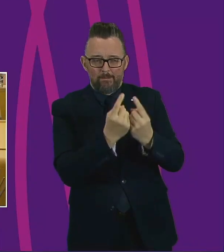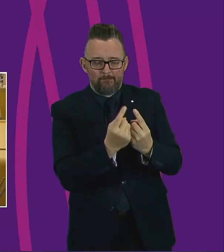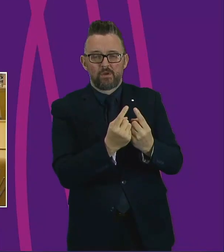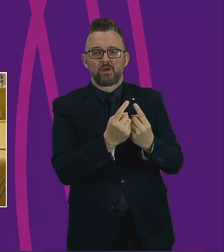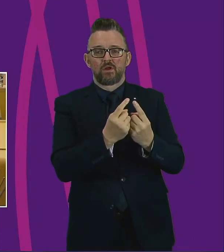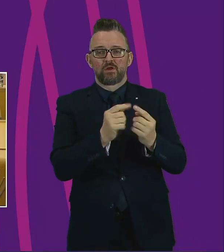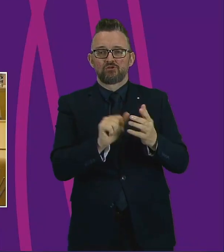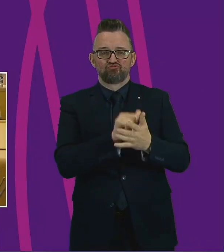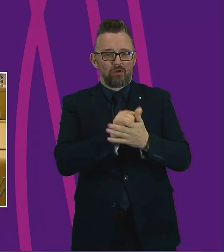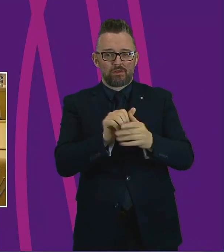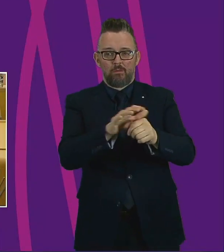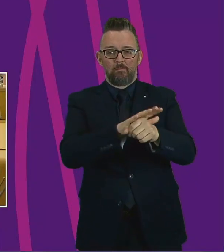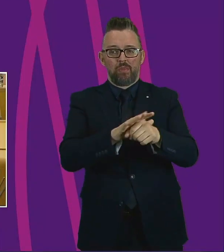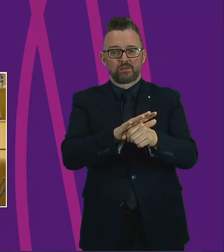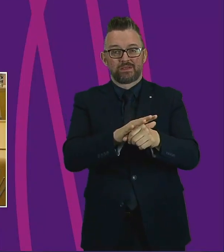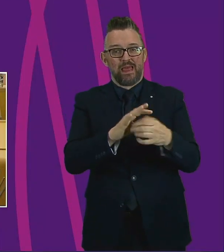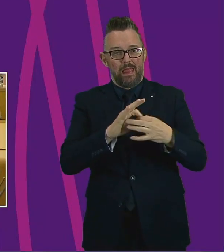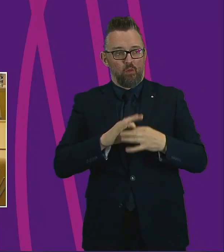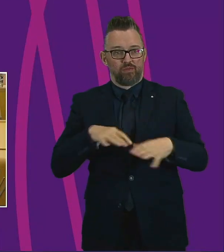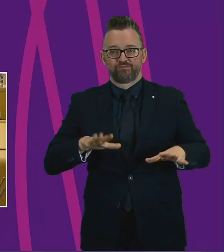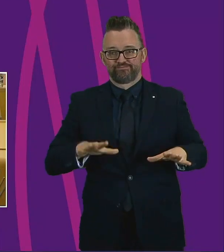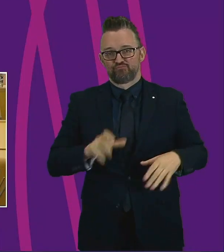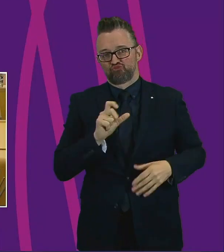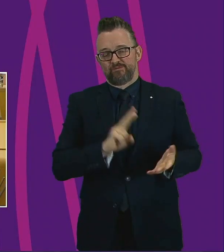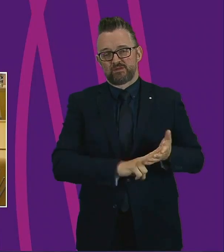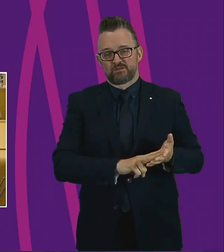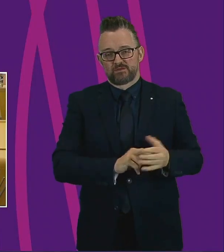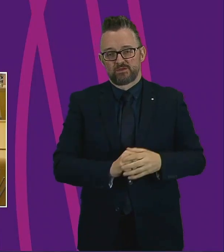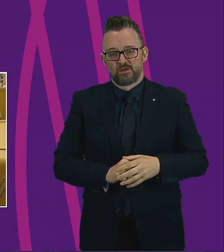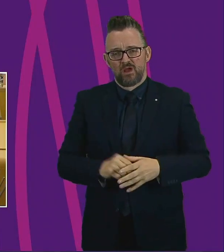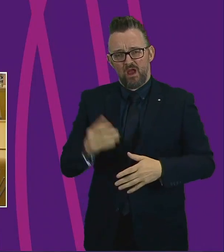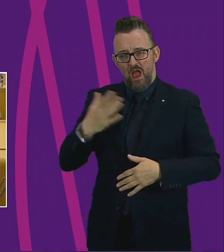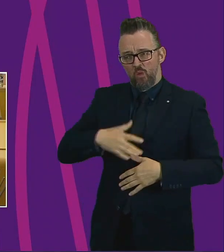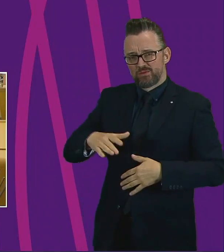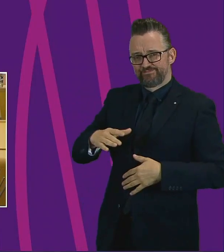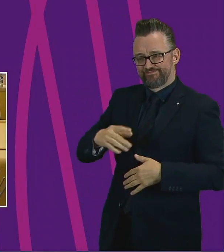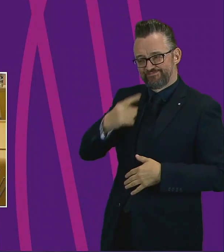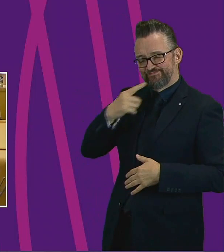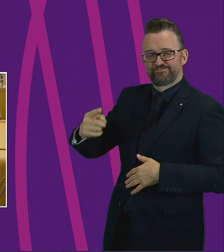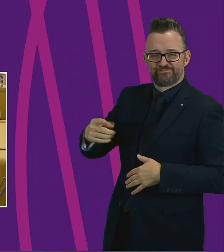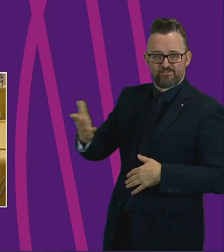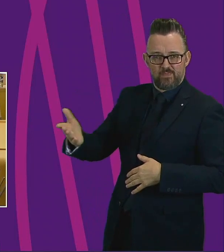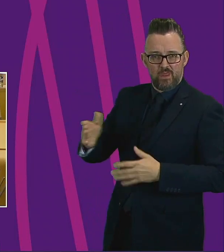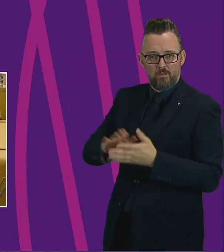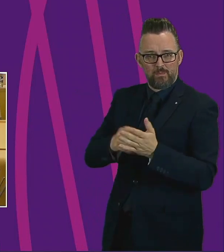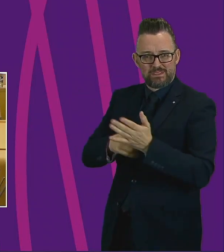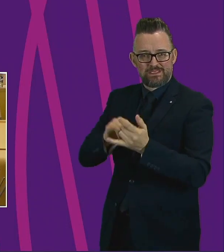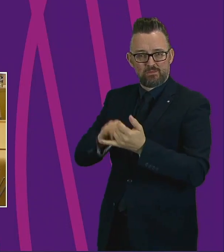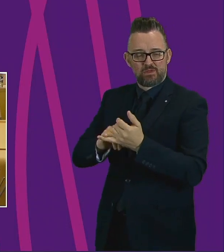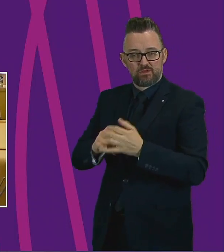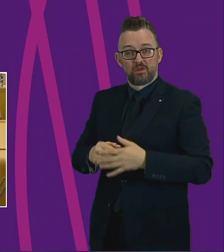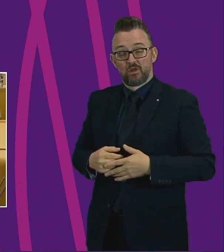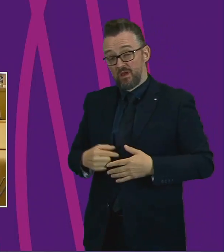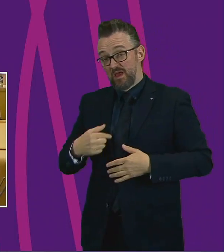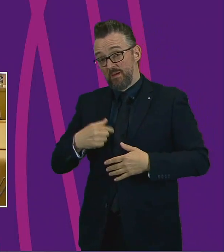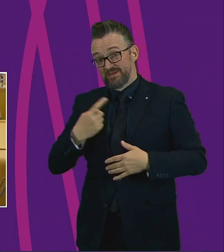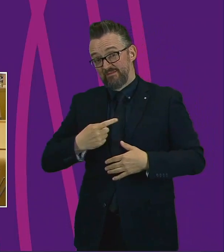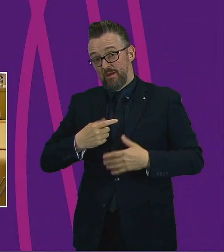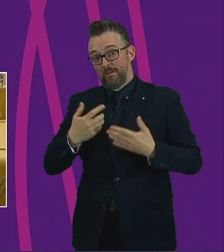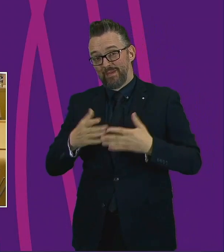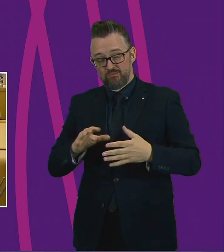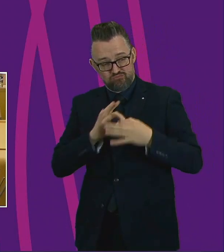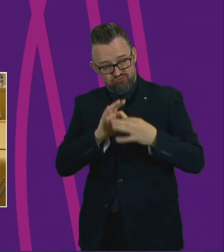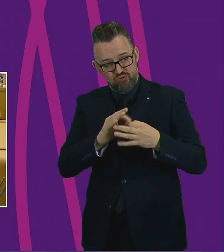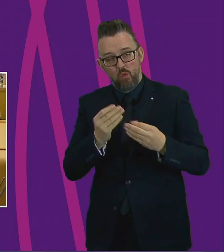in light of this pandemic. Can I just say to Mr Simpson I've worked constructively with the